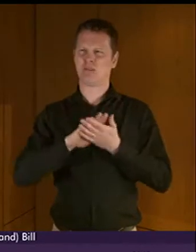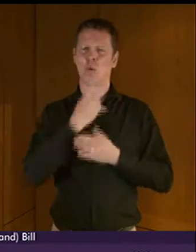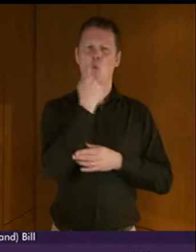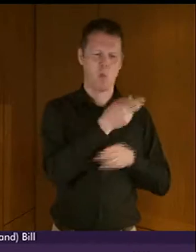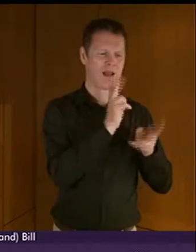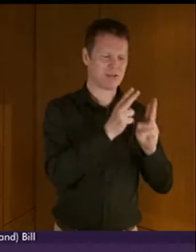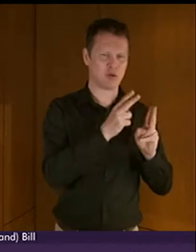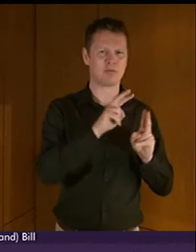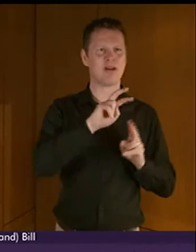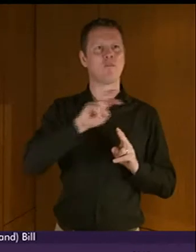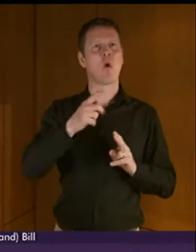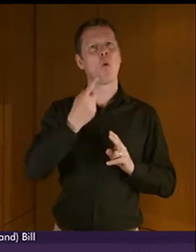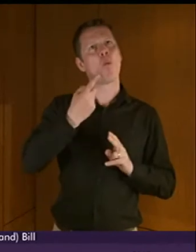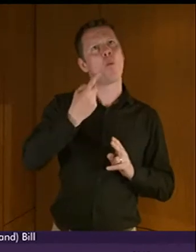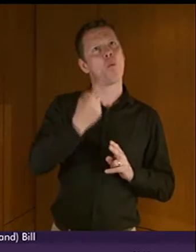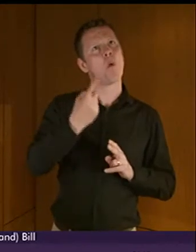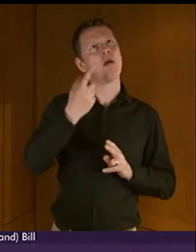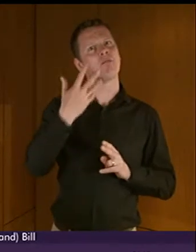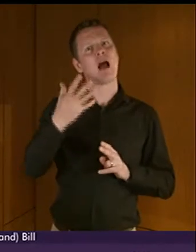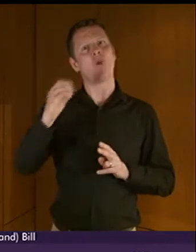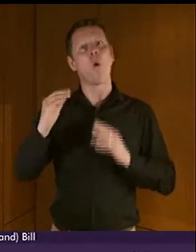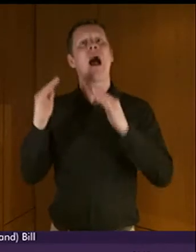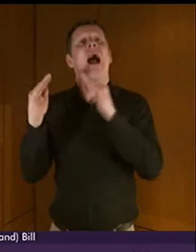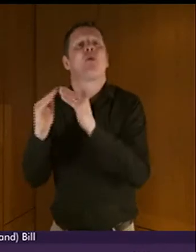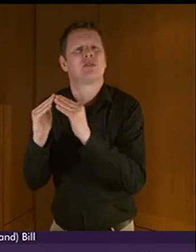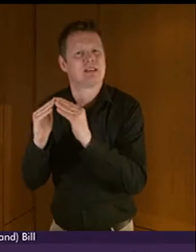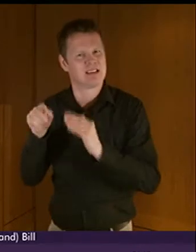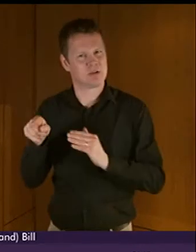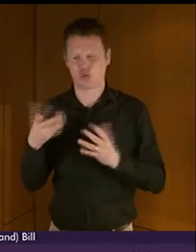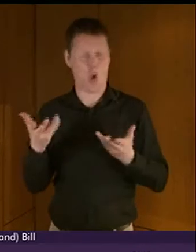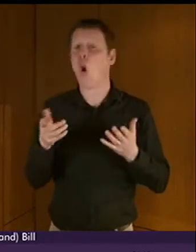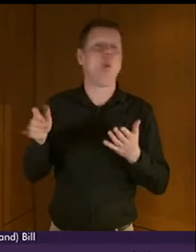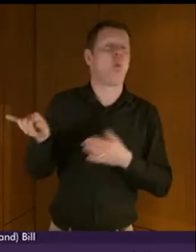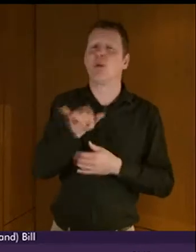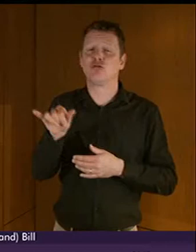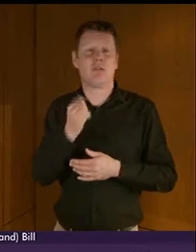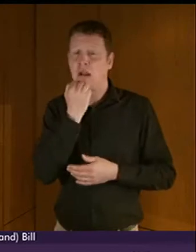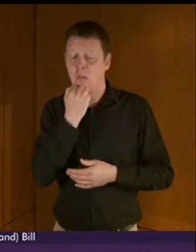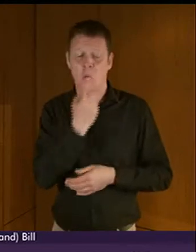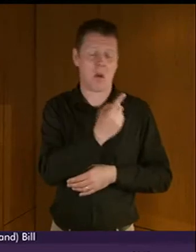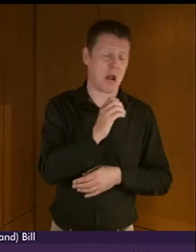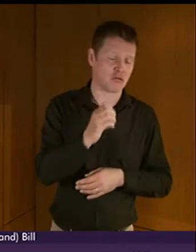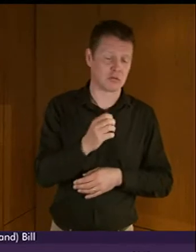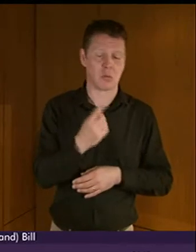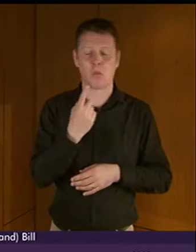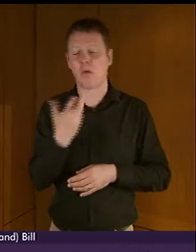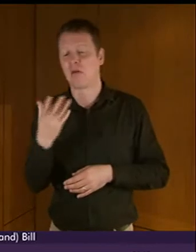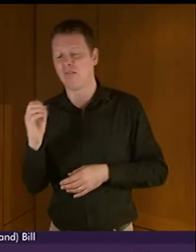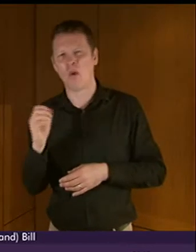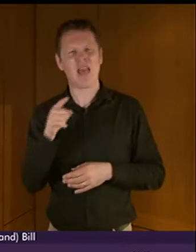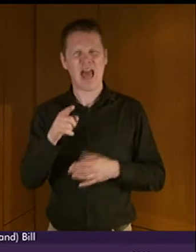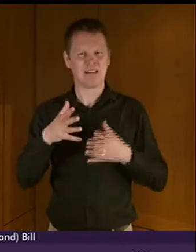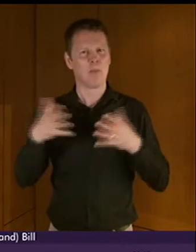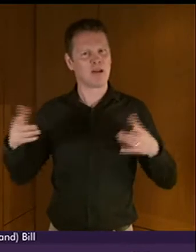150 houses where BSL is spoken. So, whichever number it is, whatever number is relevant, is clearly a